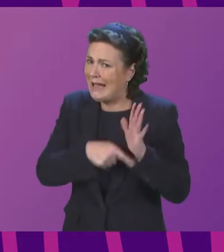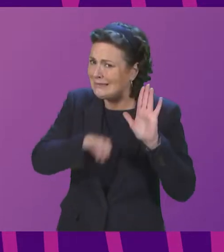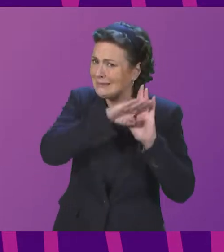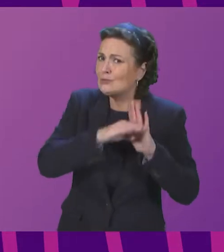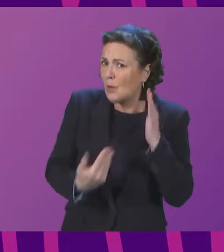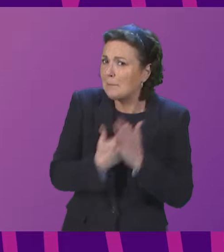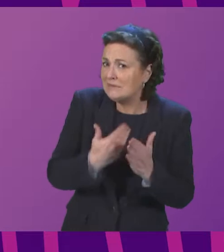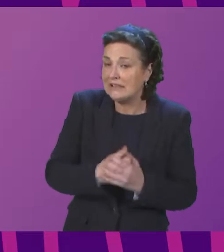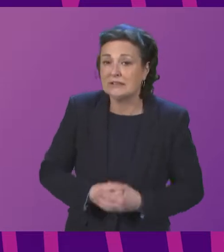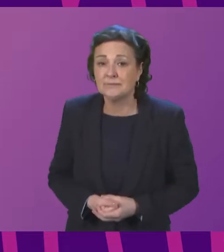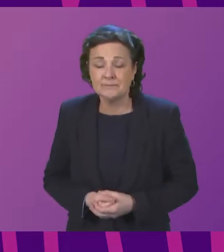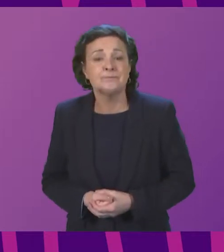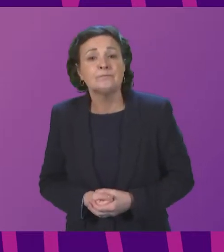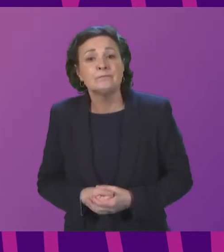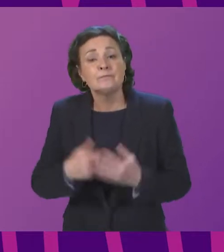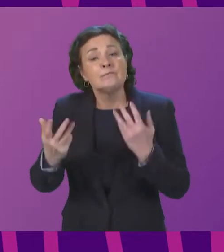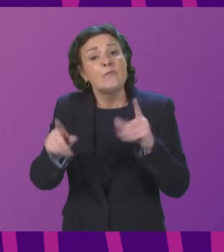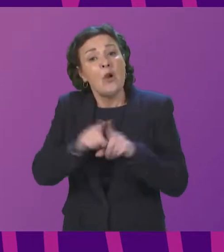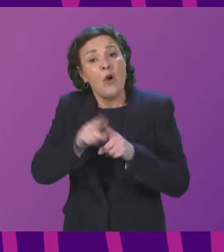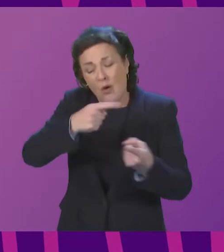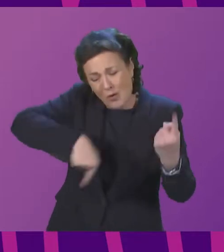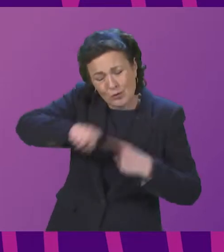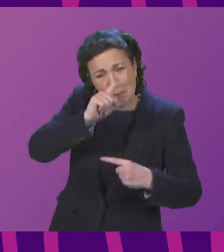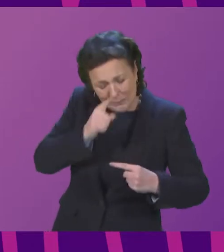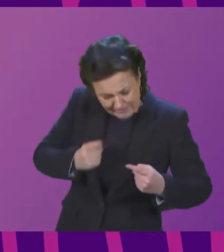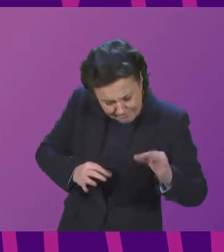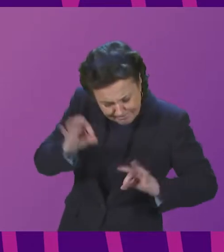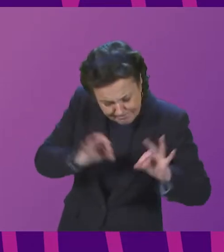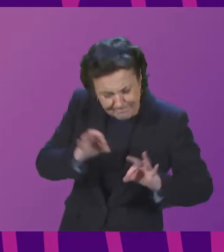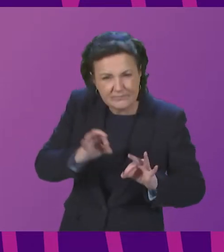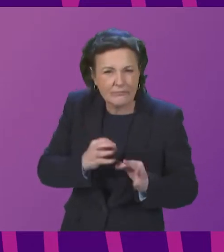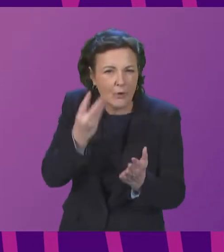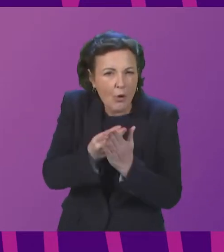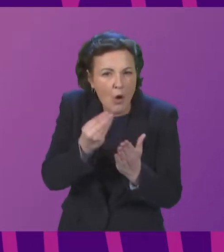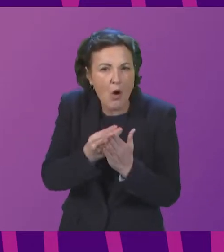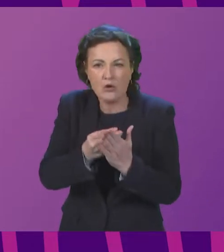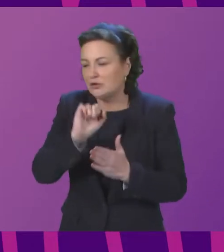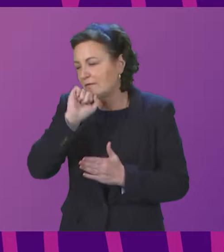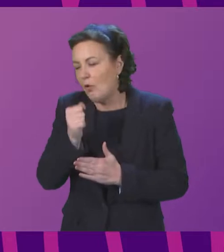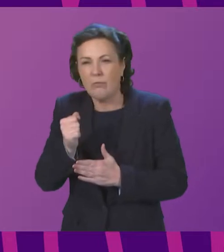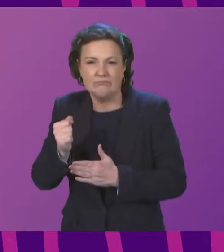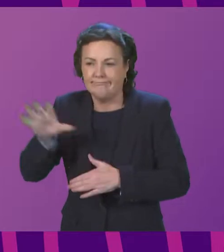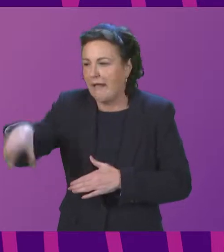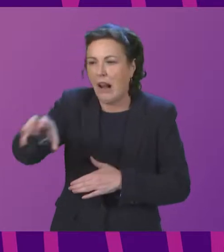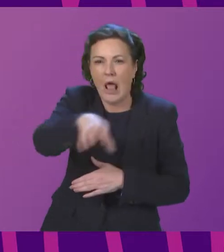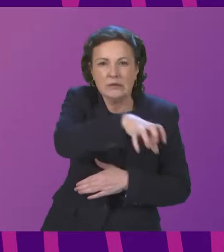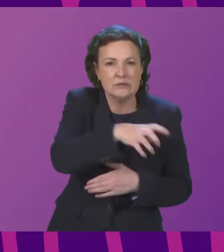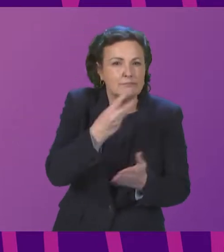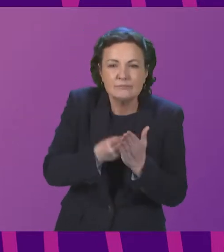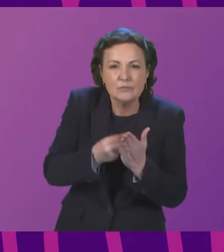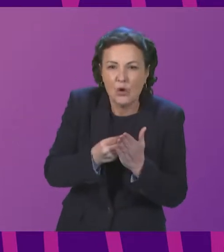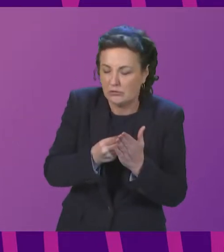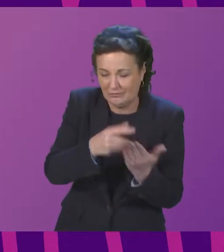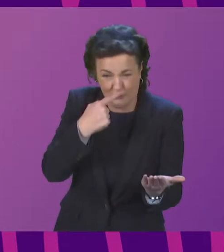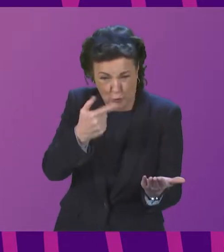veterinary clinic on injuries and associated costs from dog attacks and other dogs based on details from neighboring clinics and these costs colleagues are